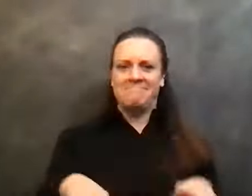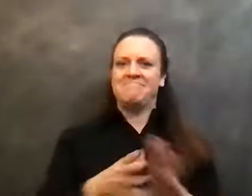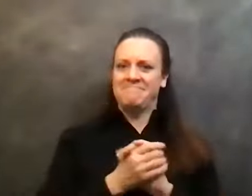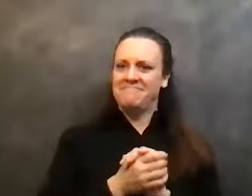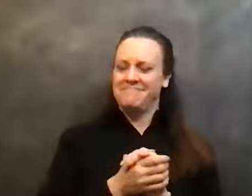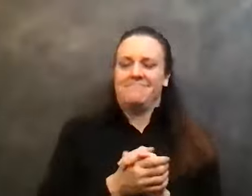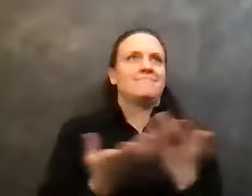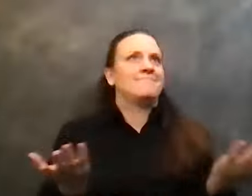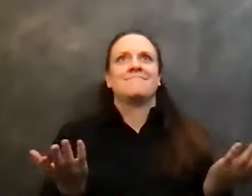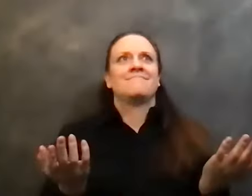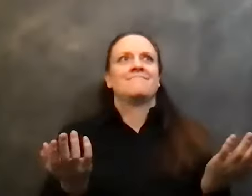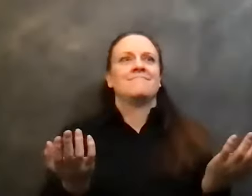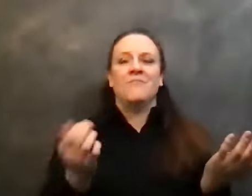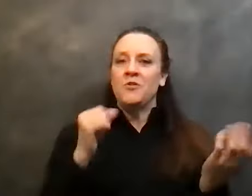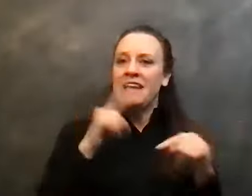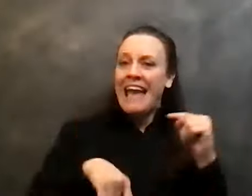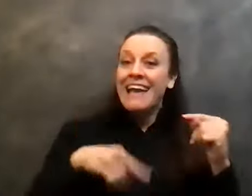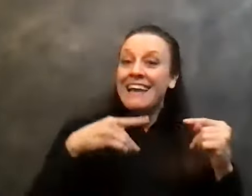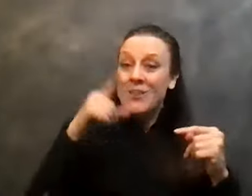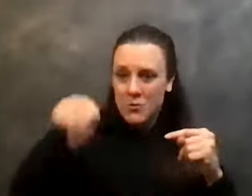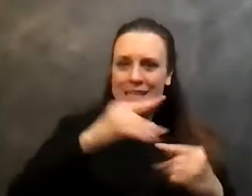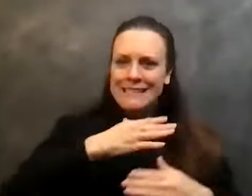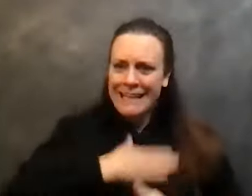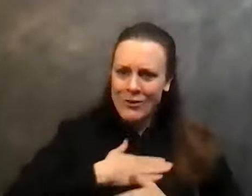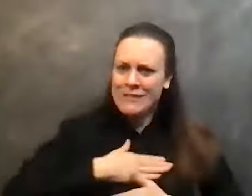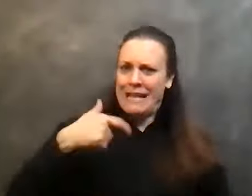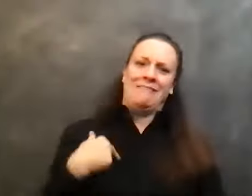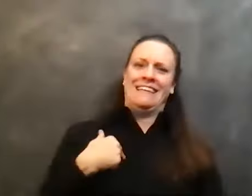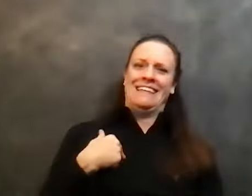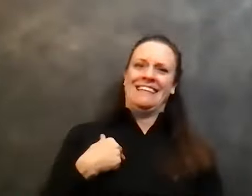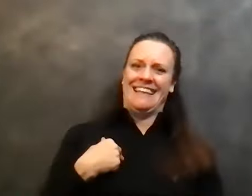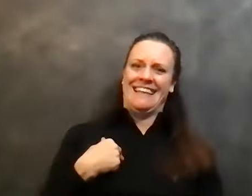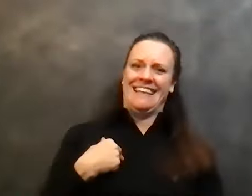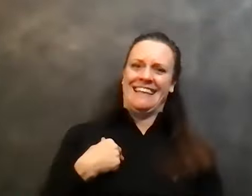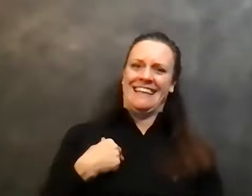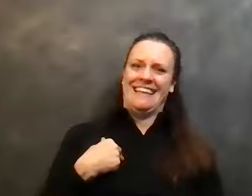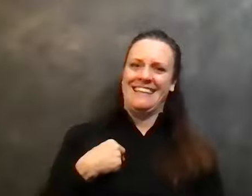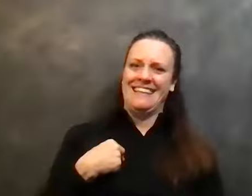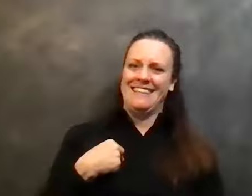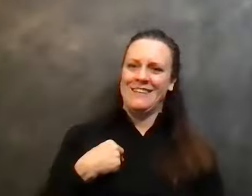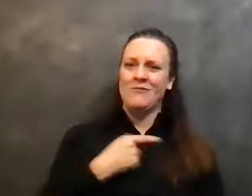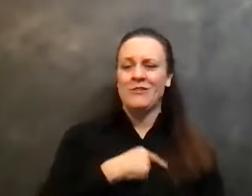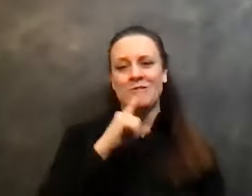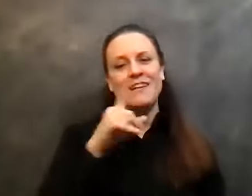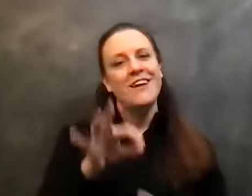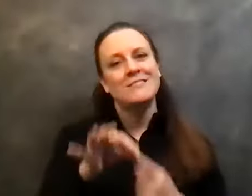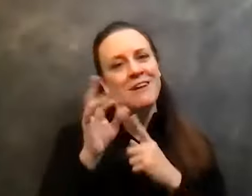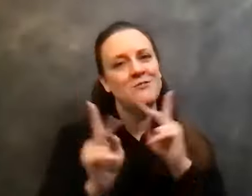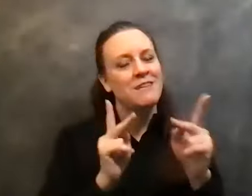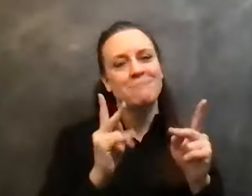you don't get entertainment very much on these. And, you know, we really are special people. You know, I can picture